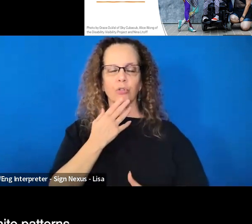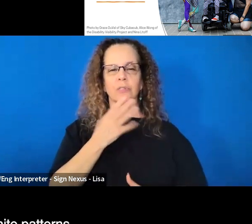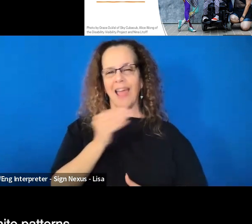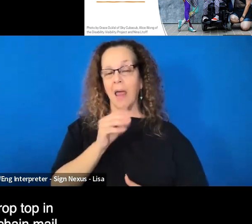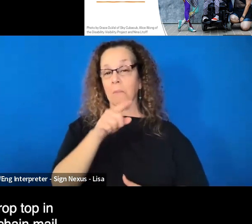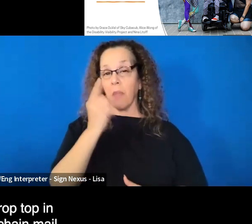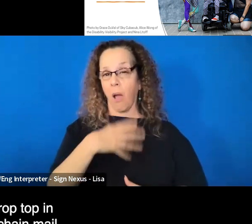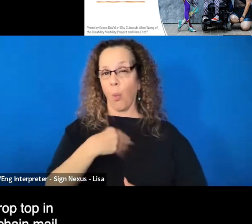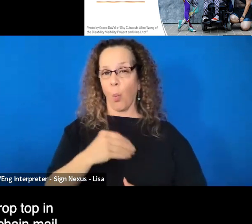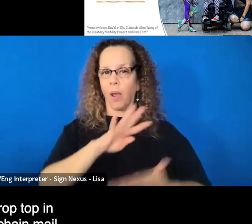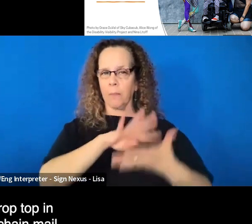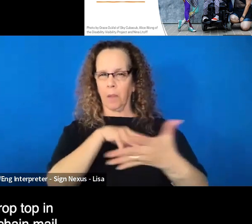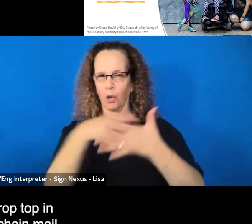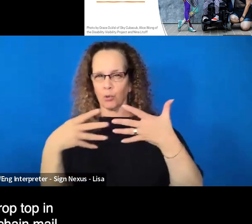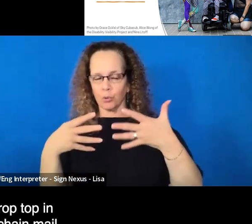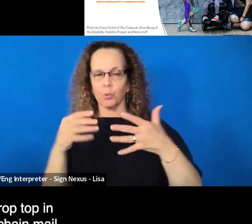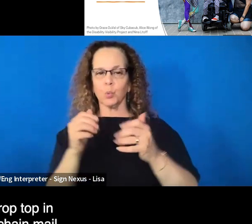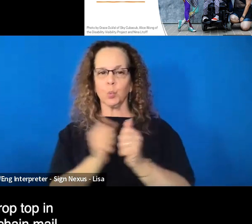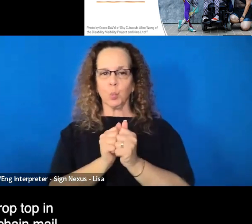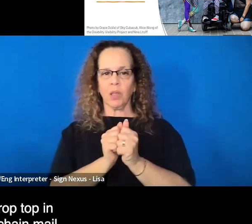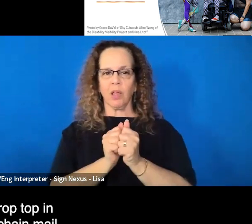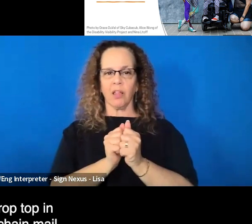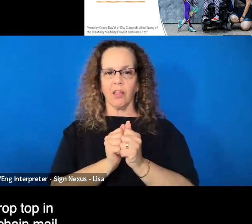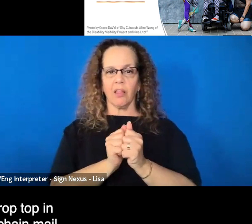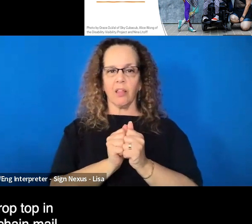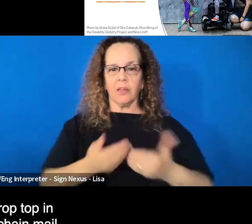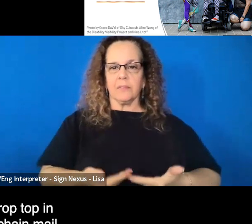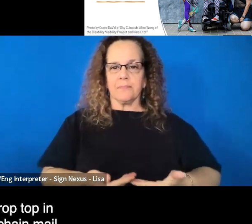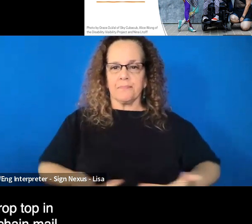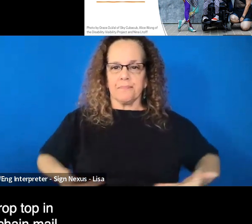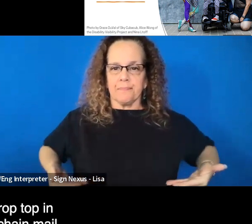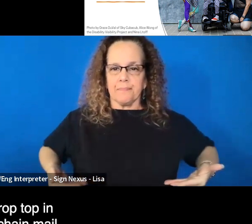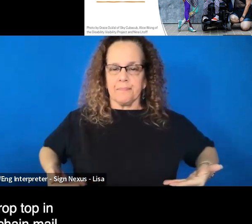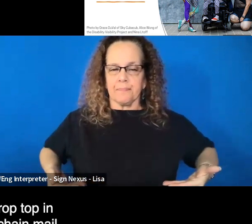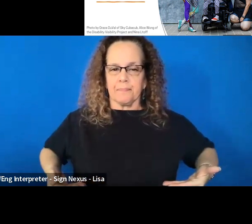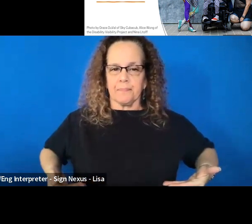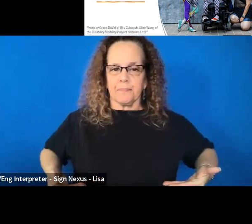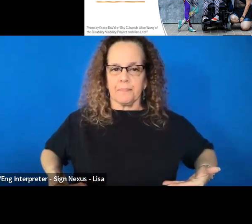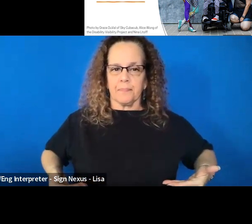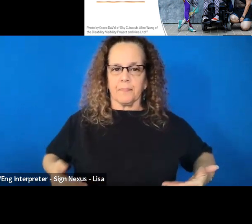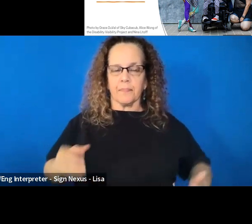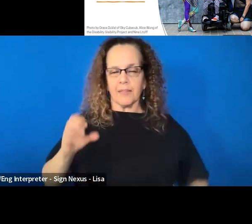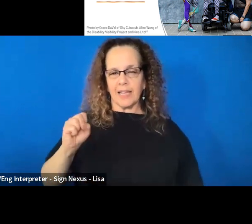along with a crop top in scale mail.